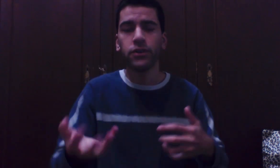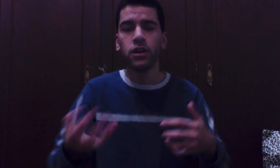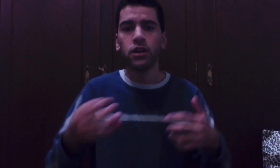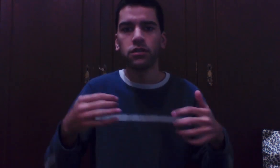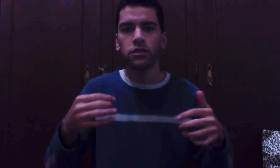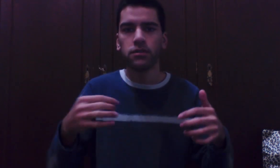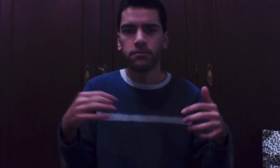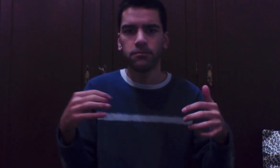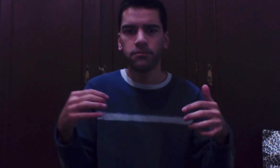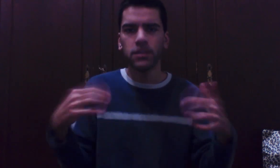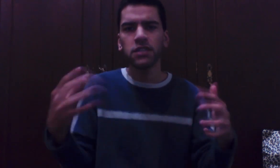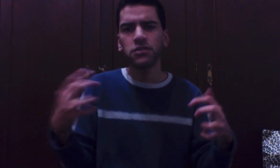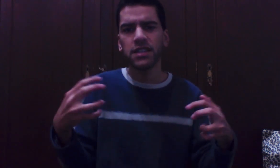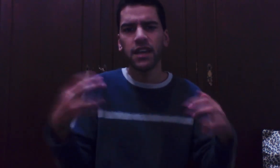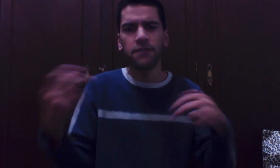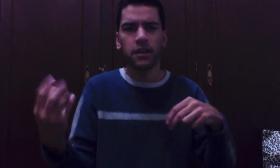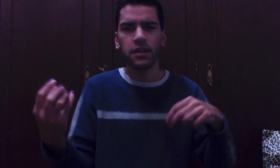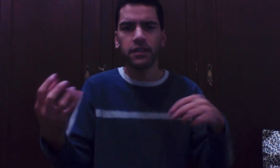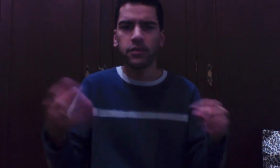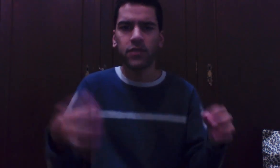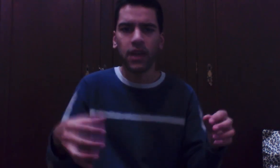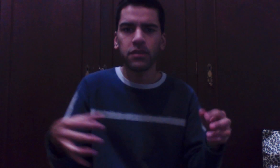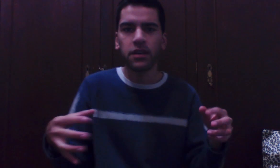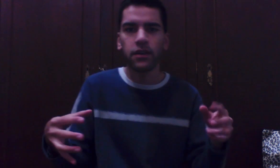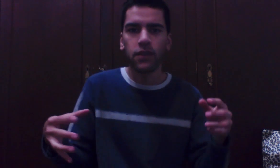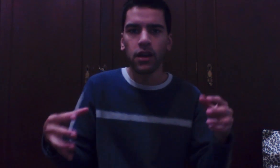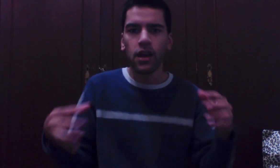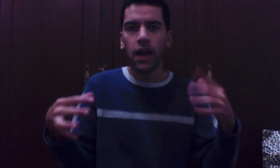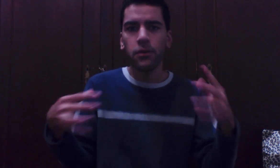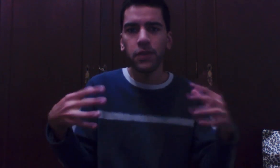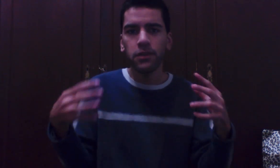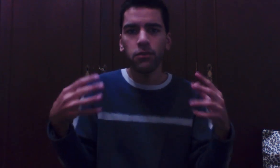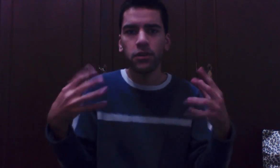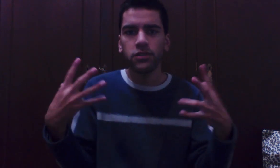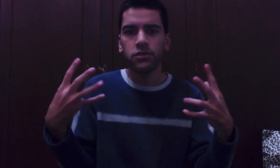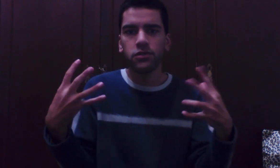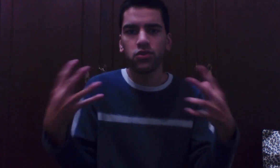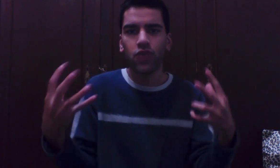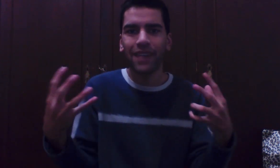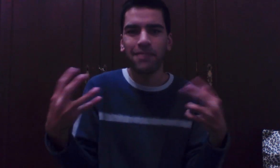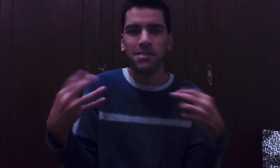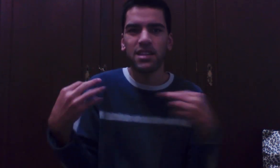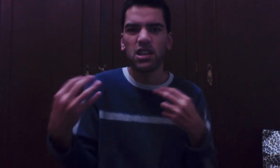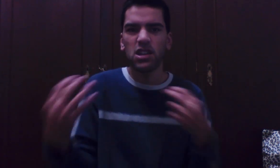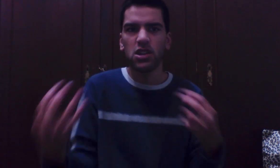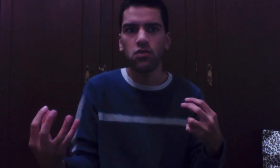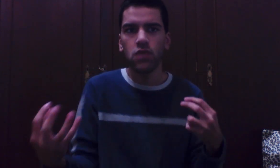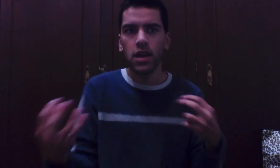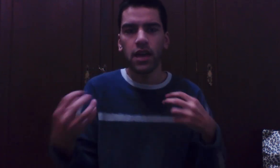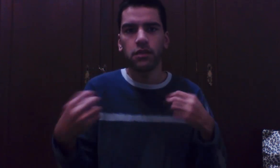interesting and funny at the same time because I really wanted to try something new and